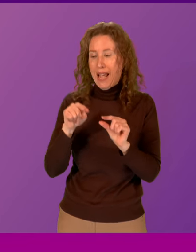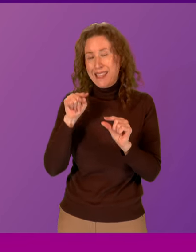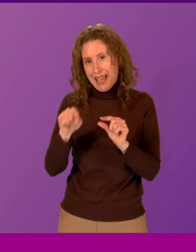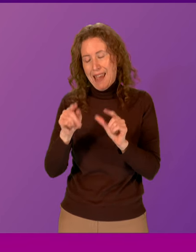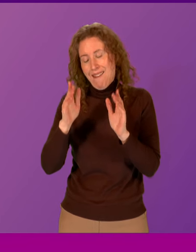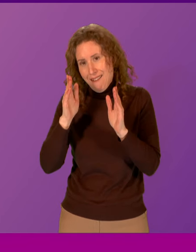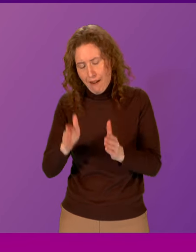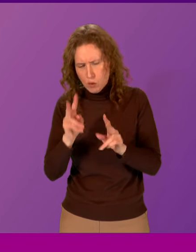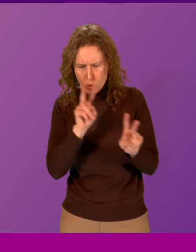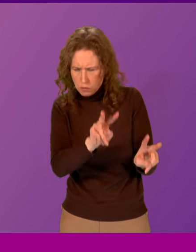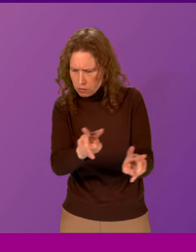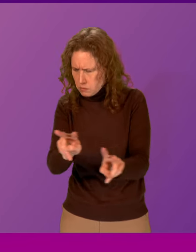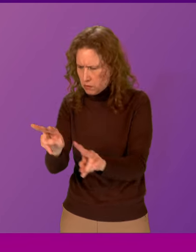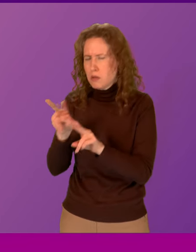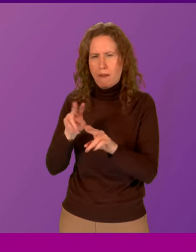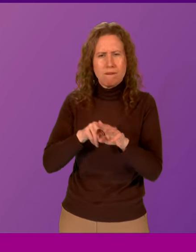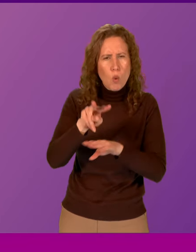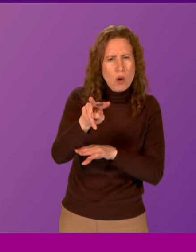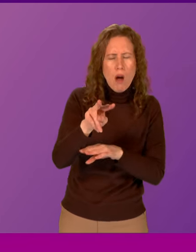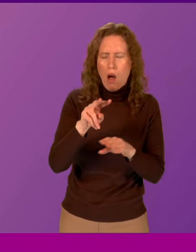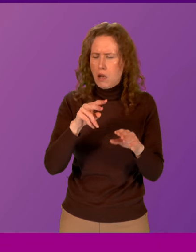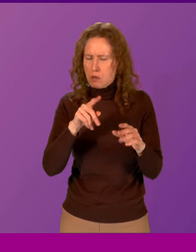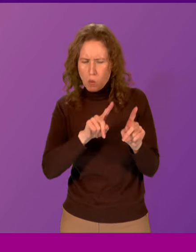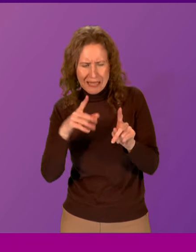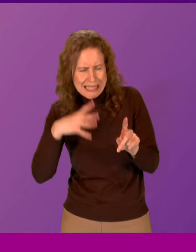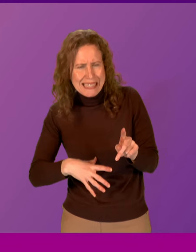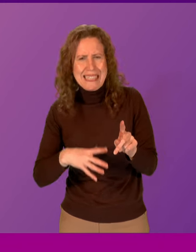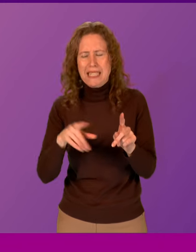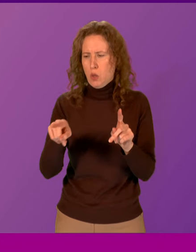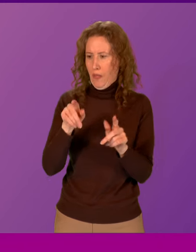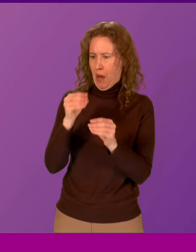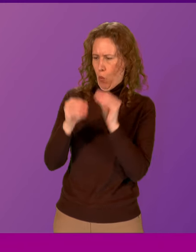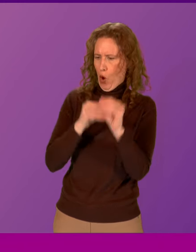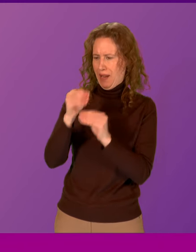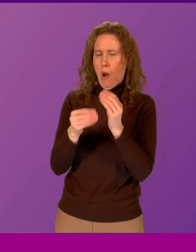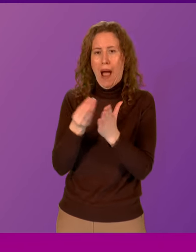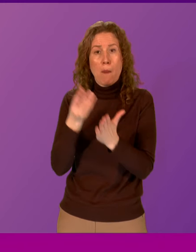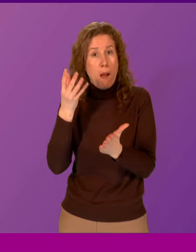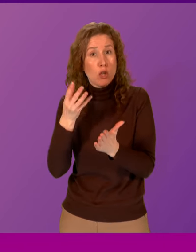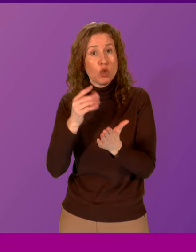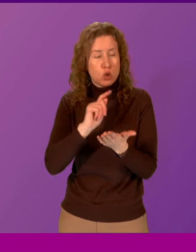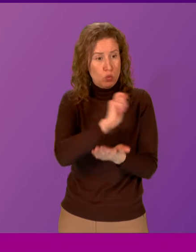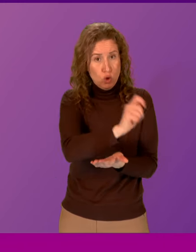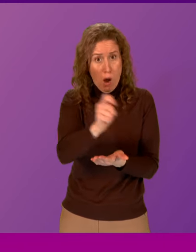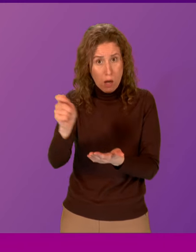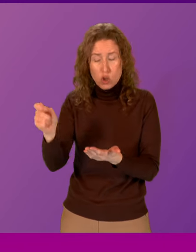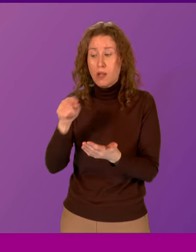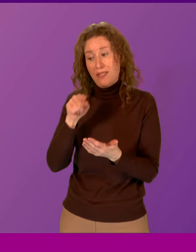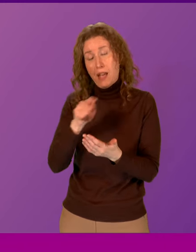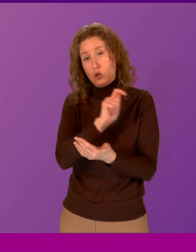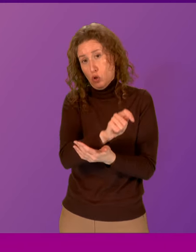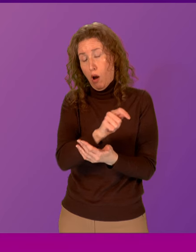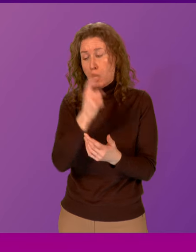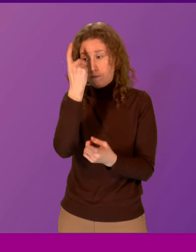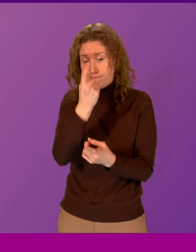forecast trends and complaints when considering their budget in order to set the levy. So any proposed levy does take into account the consideration of